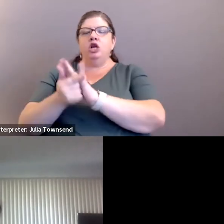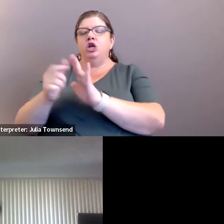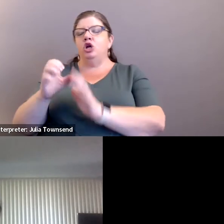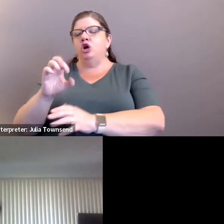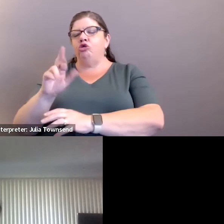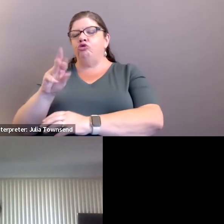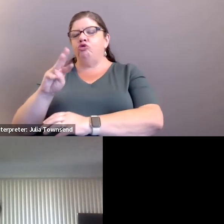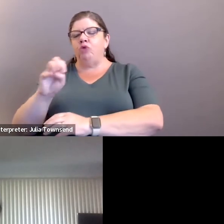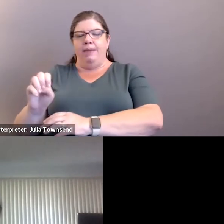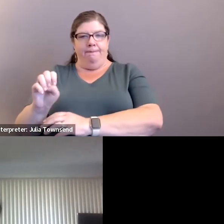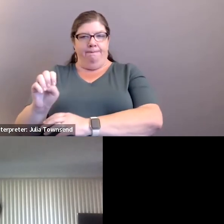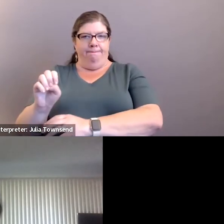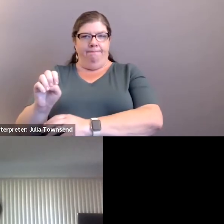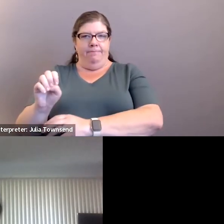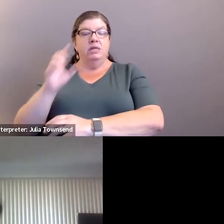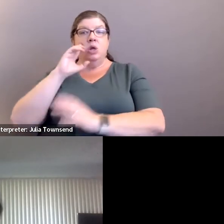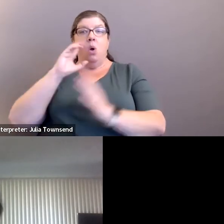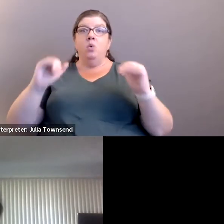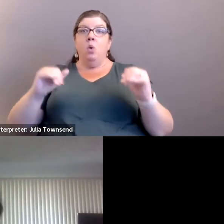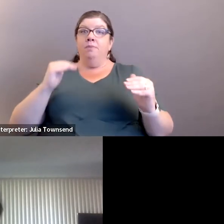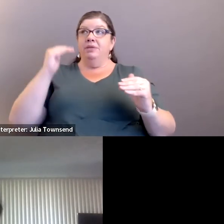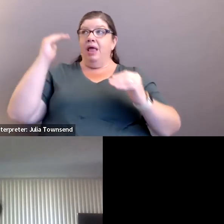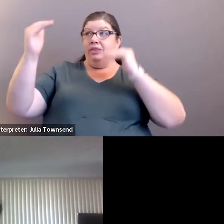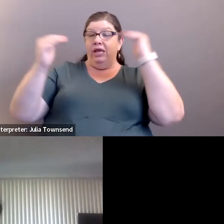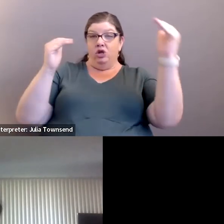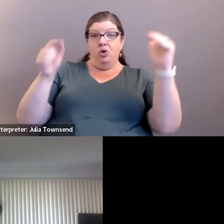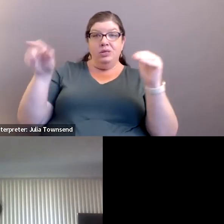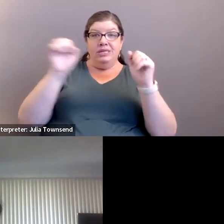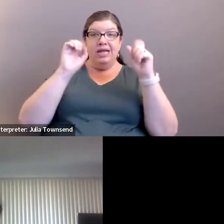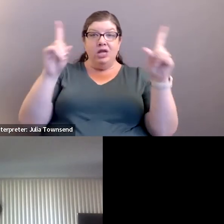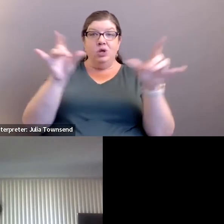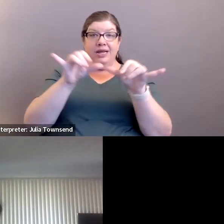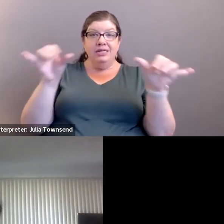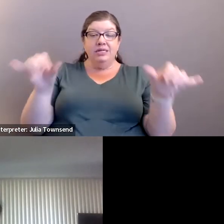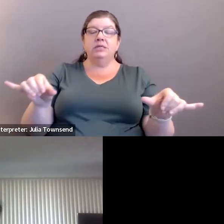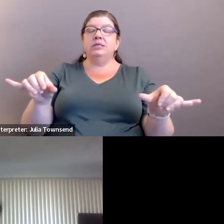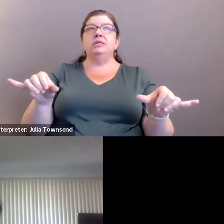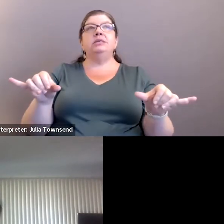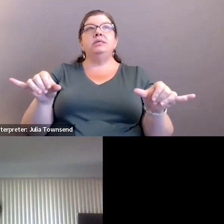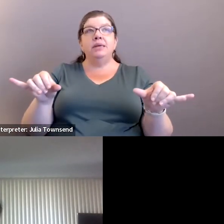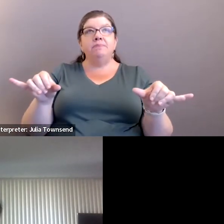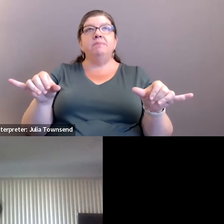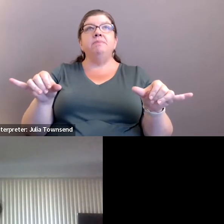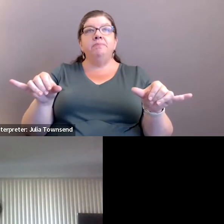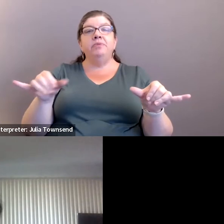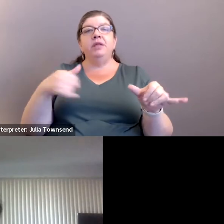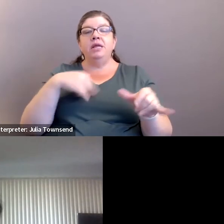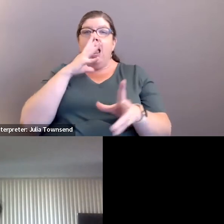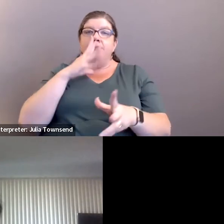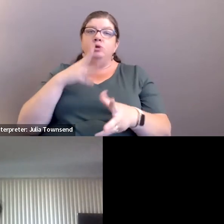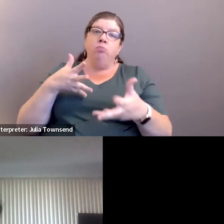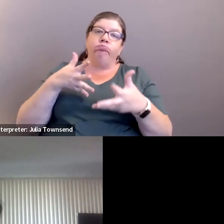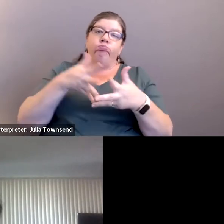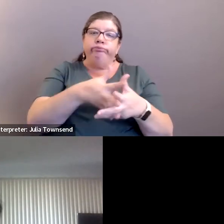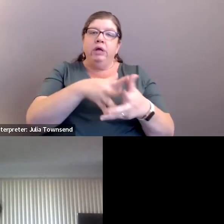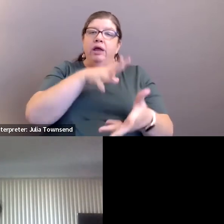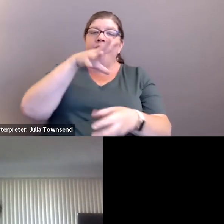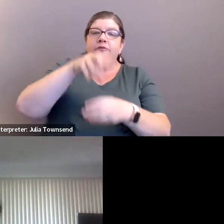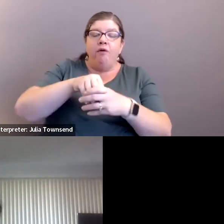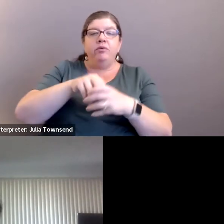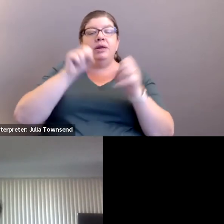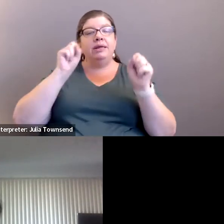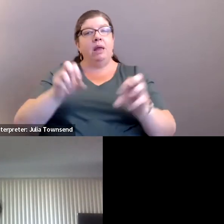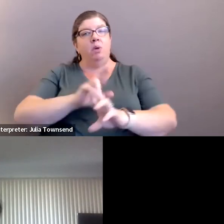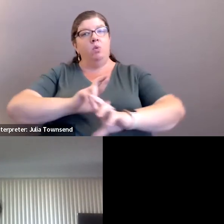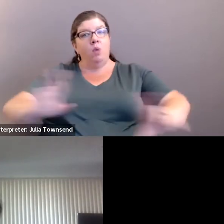And I would hope that the adults in the education system I'm so, so intricately involved with are equipped